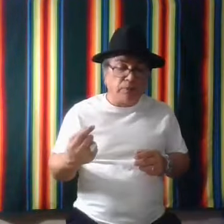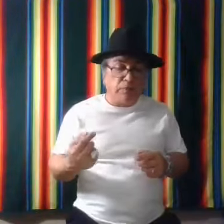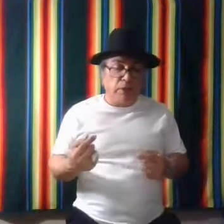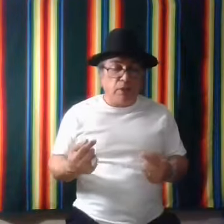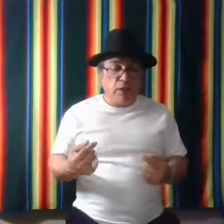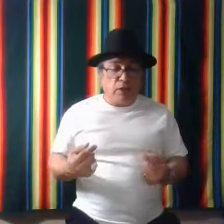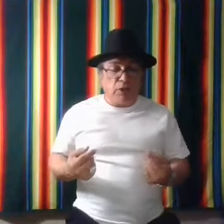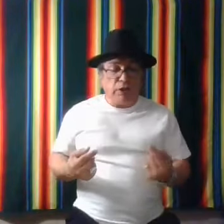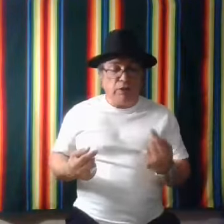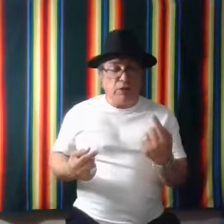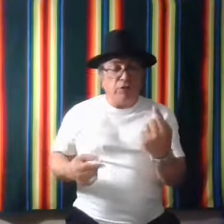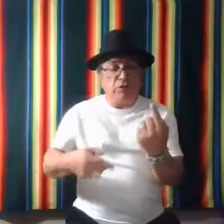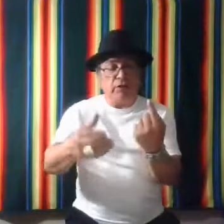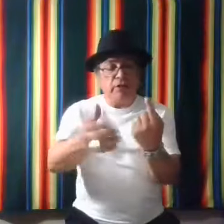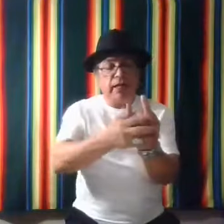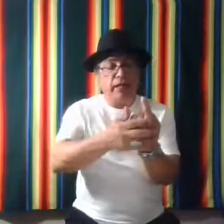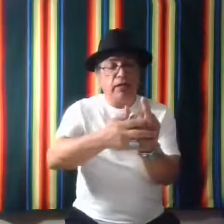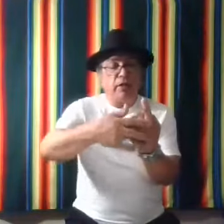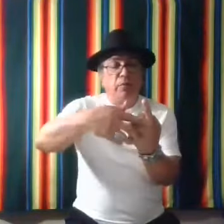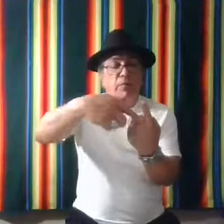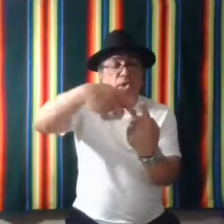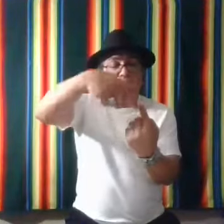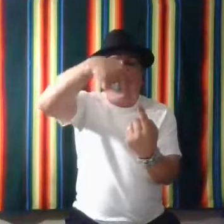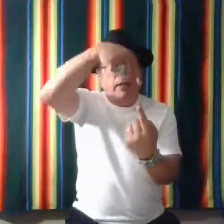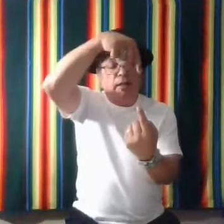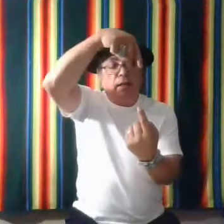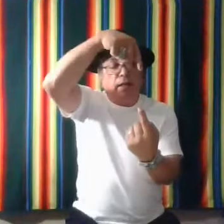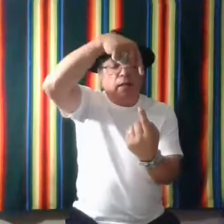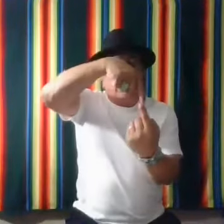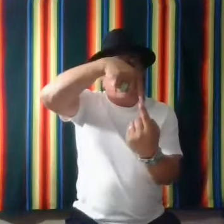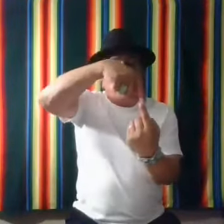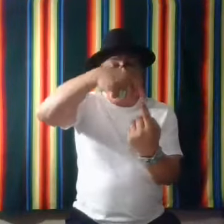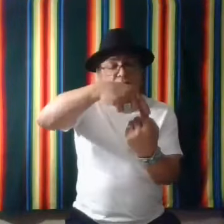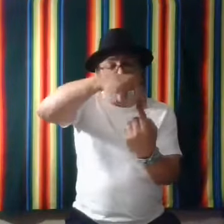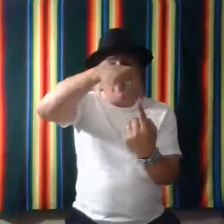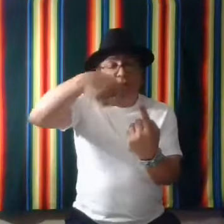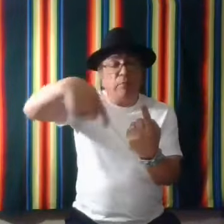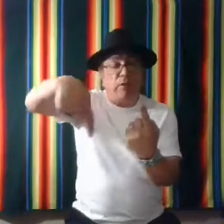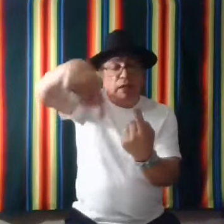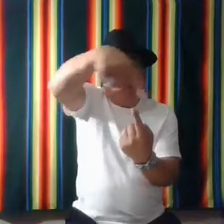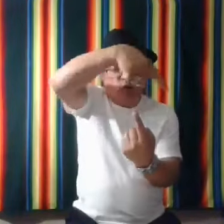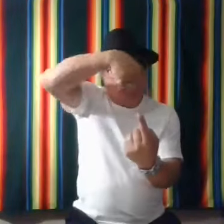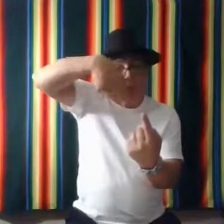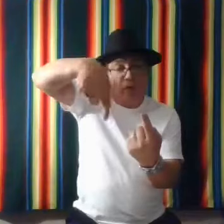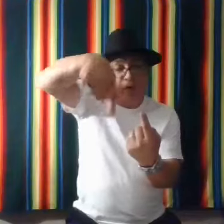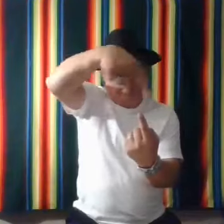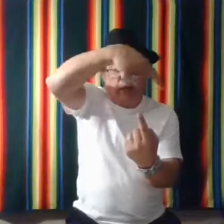Something. You can either use this hand here. This finger up. And go around